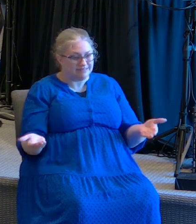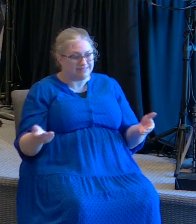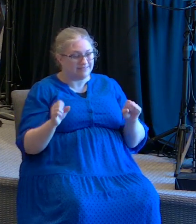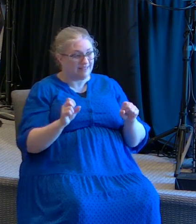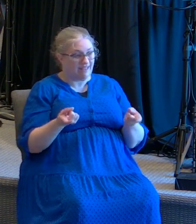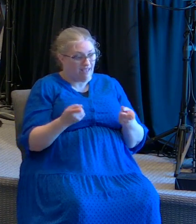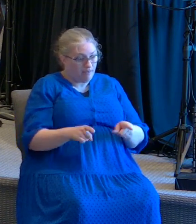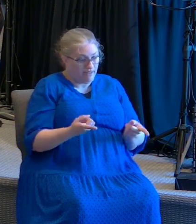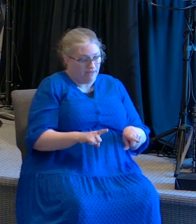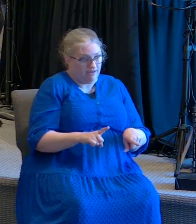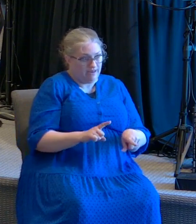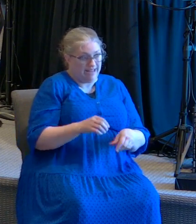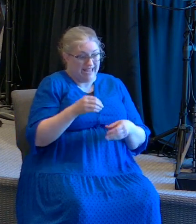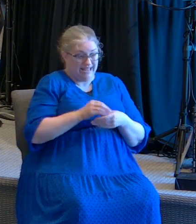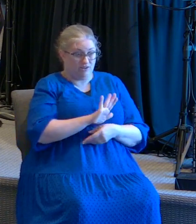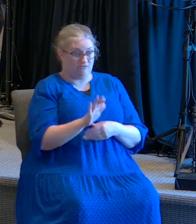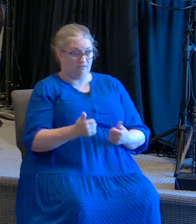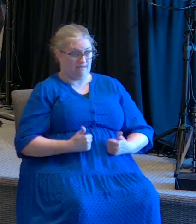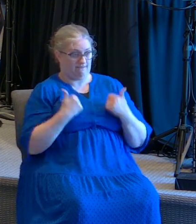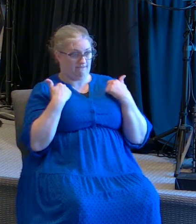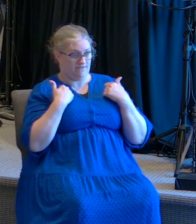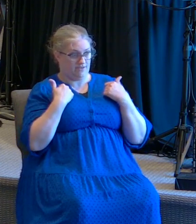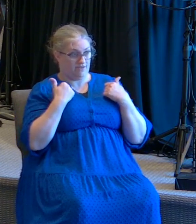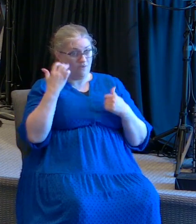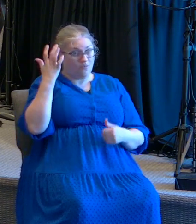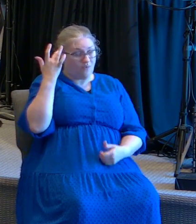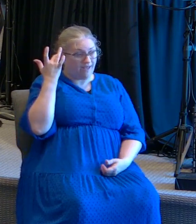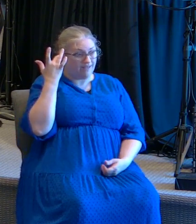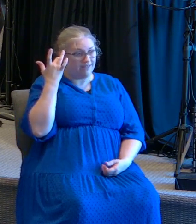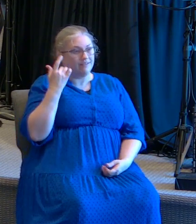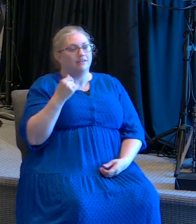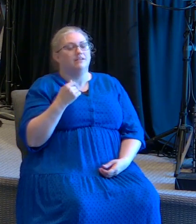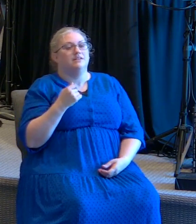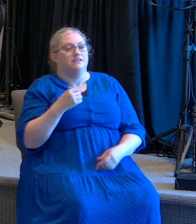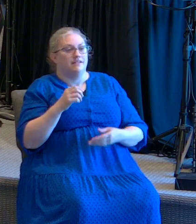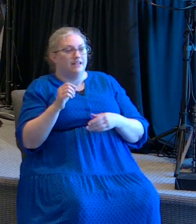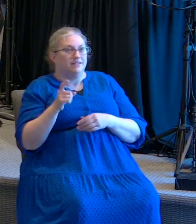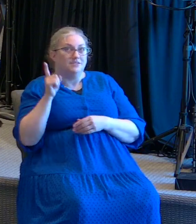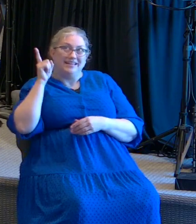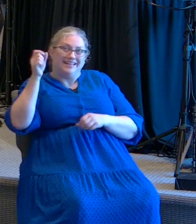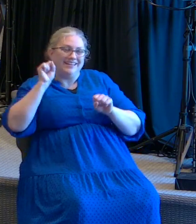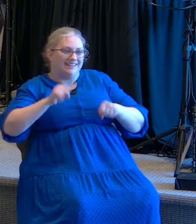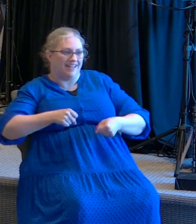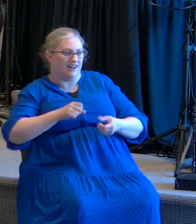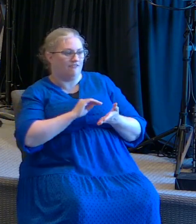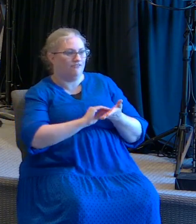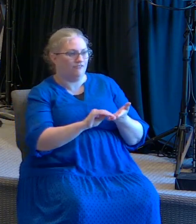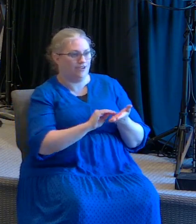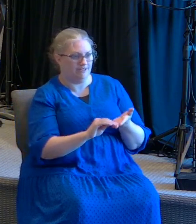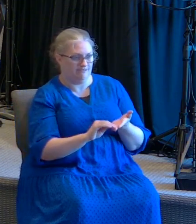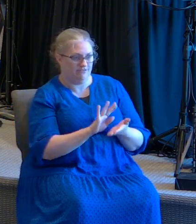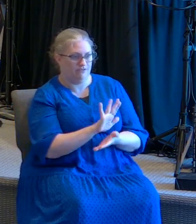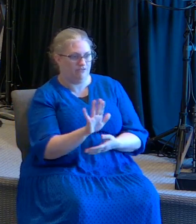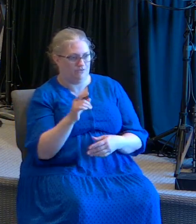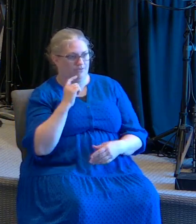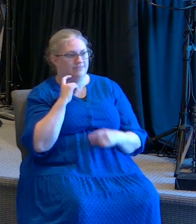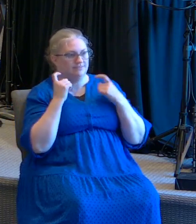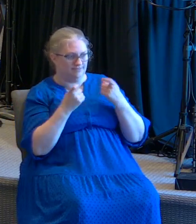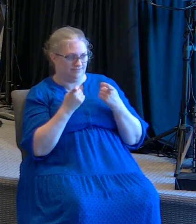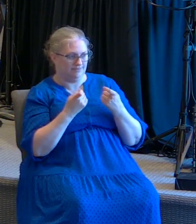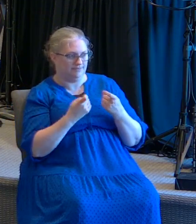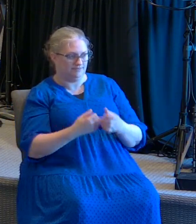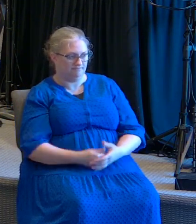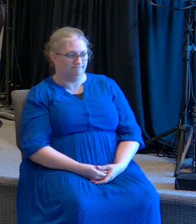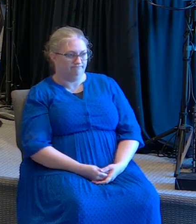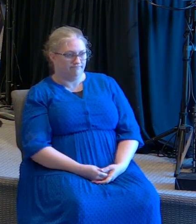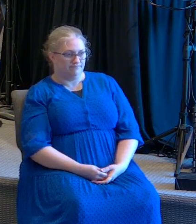can be something that happens in your life. Puedo decirlo con seguridad que el perdón de pecados puede ser algo que suceda una sola vez en